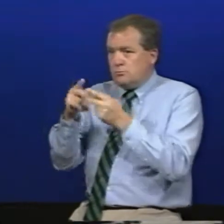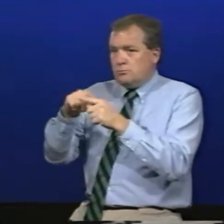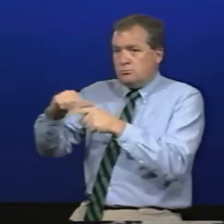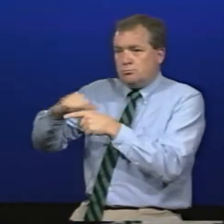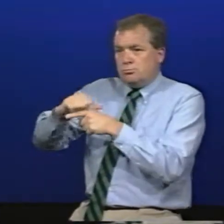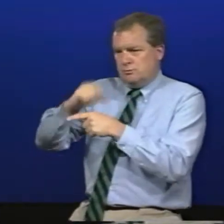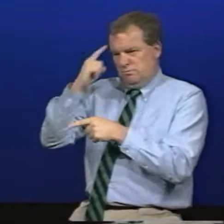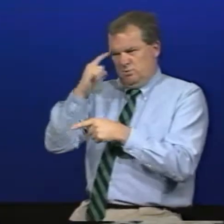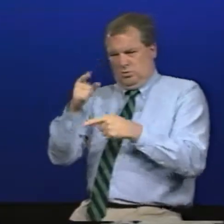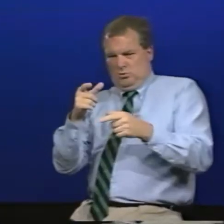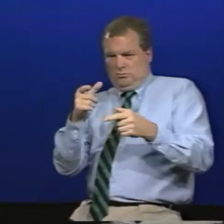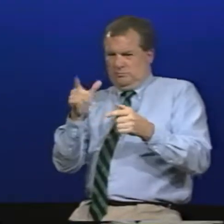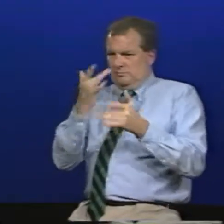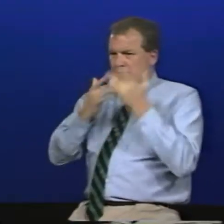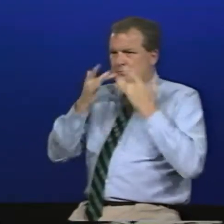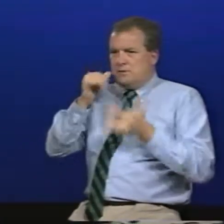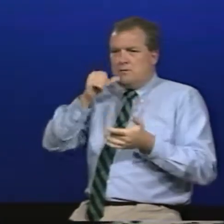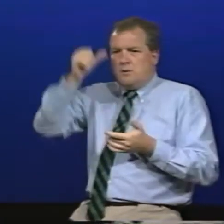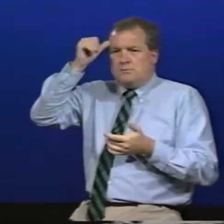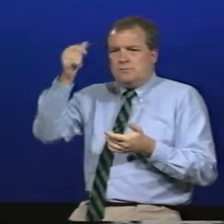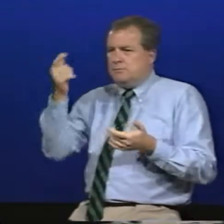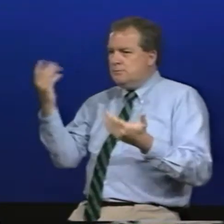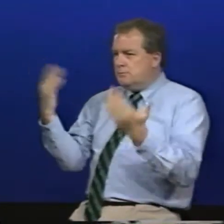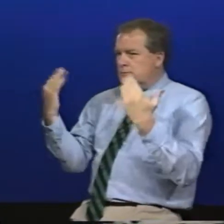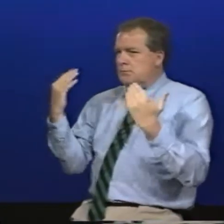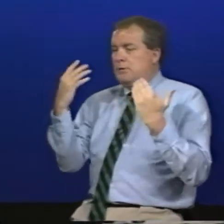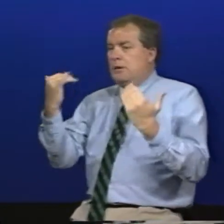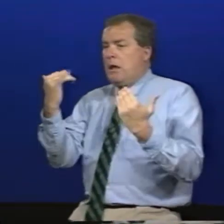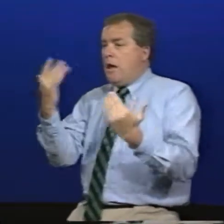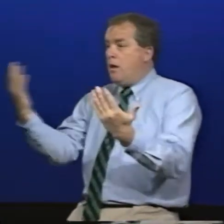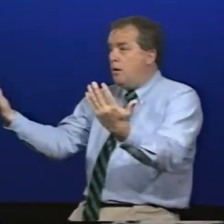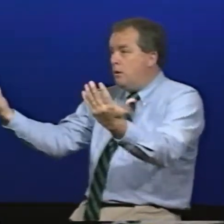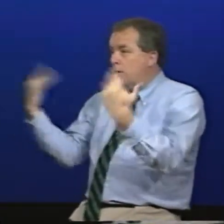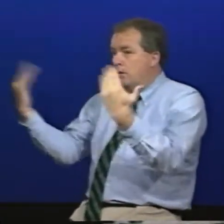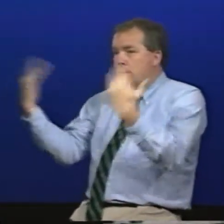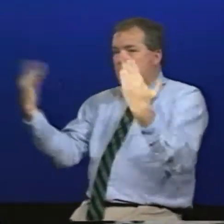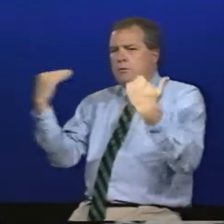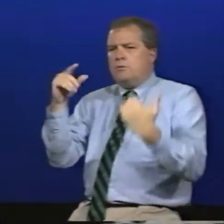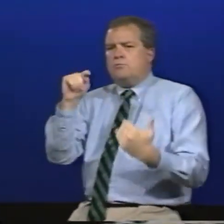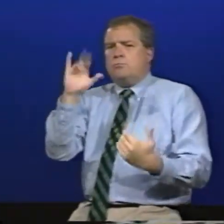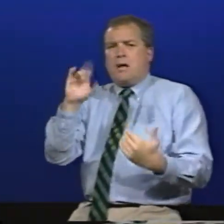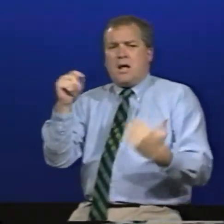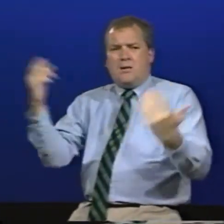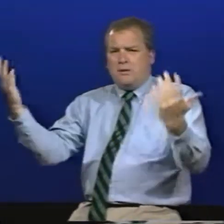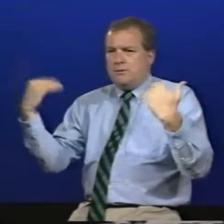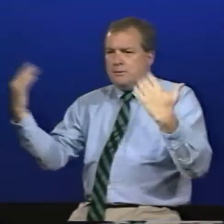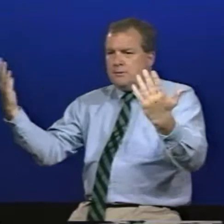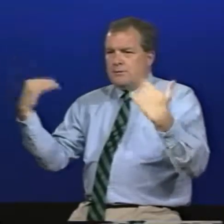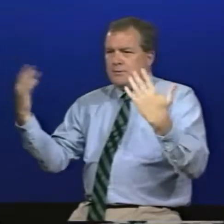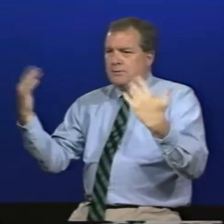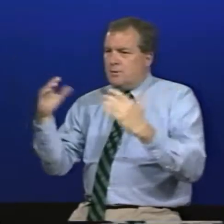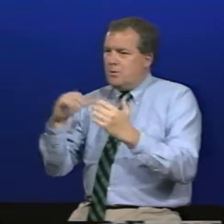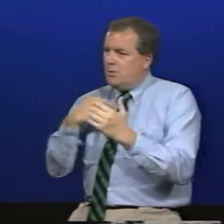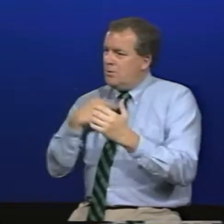problem because it's difficult sometimes to even get a place to practice it's difficult